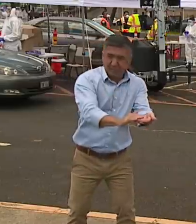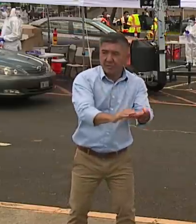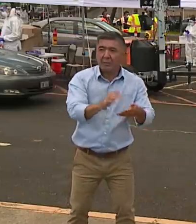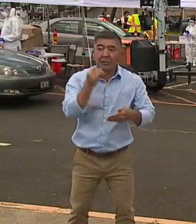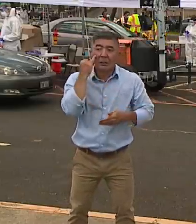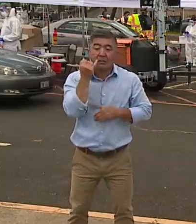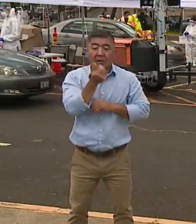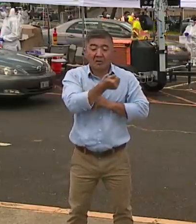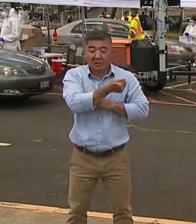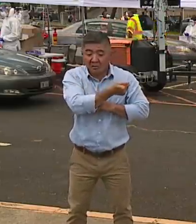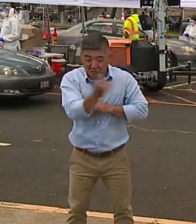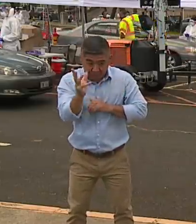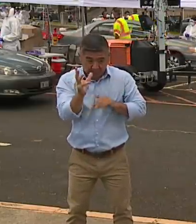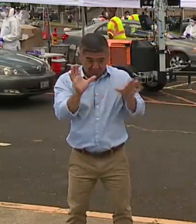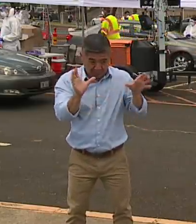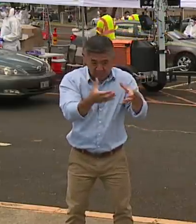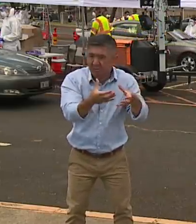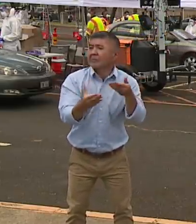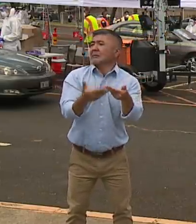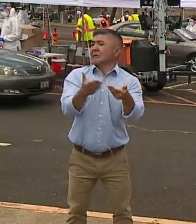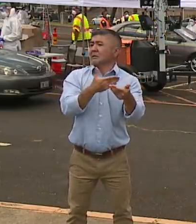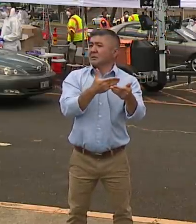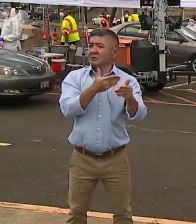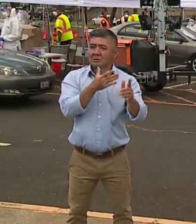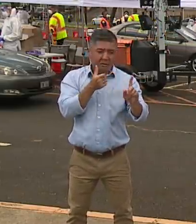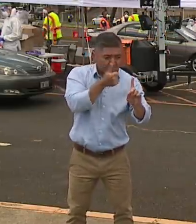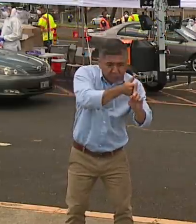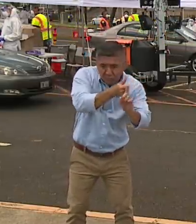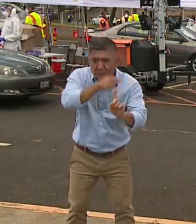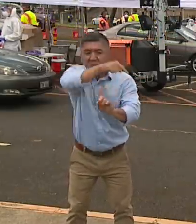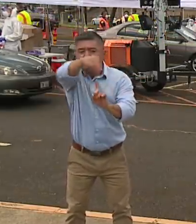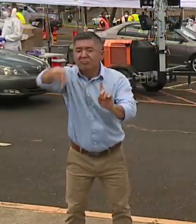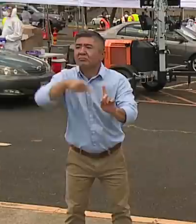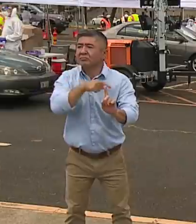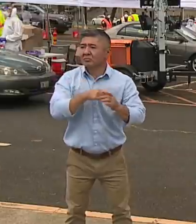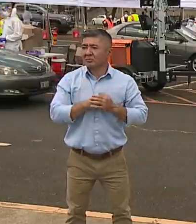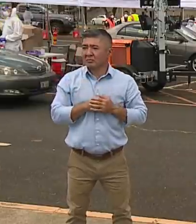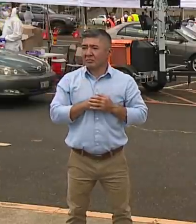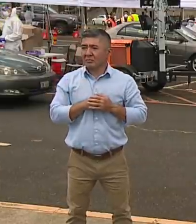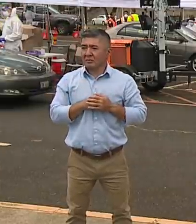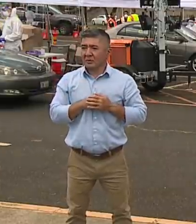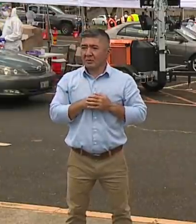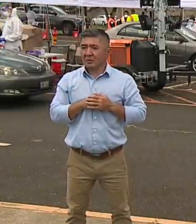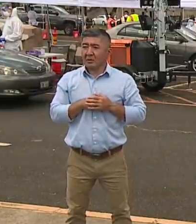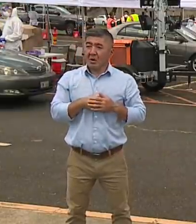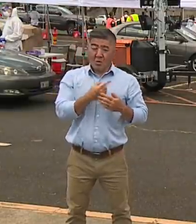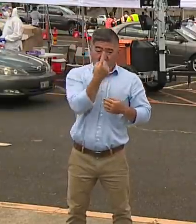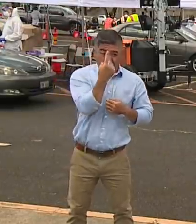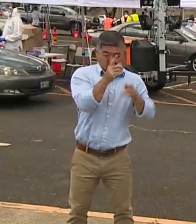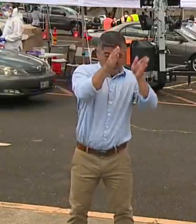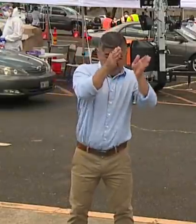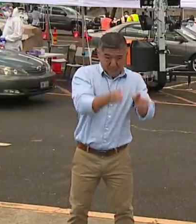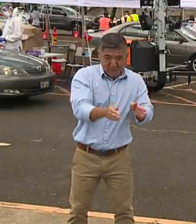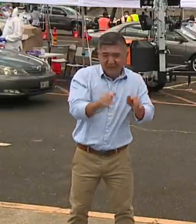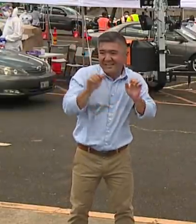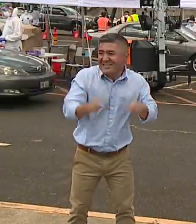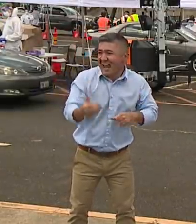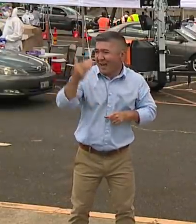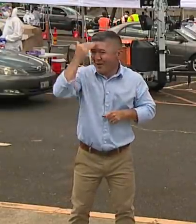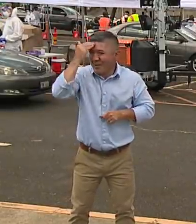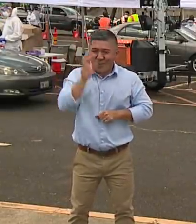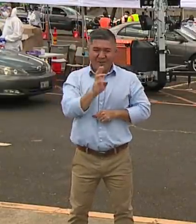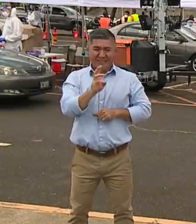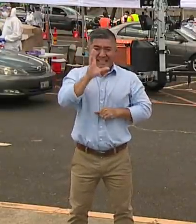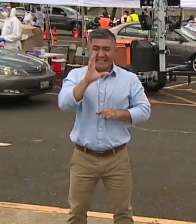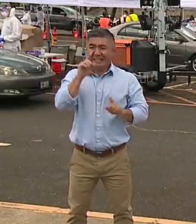of virus spread because each person, on average, knows 600 other people. It's not that they're always in contact